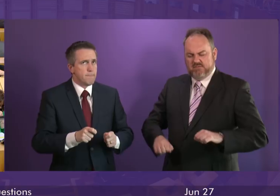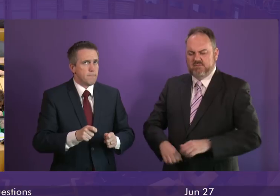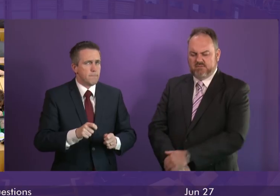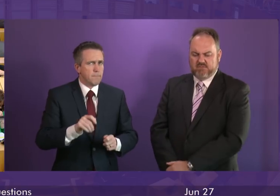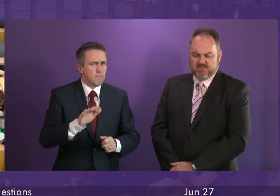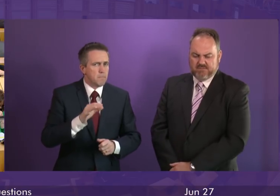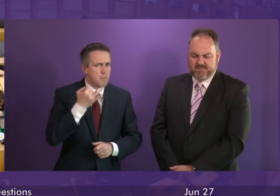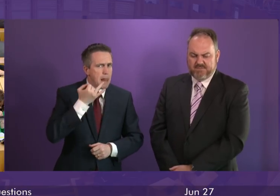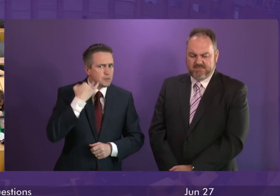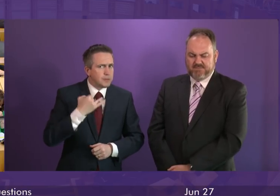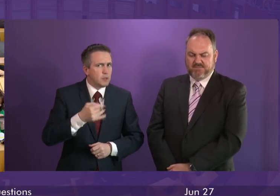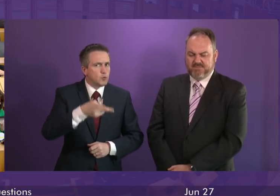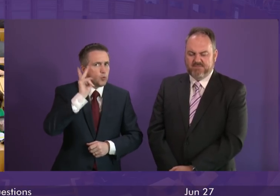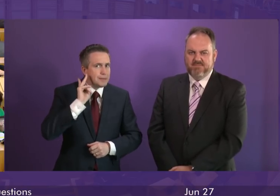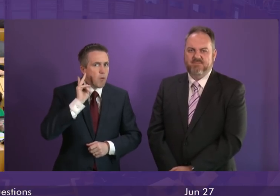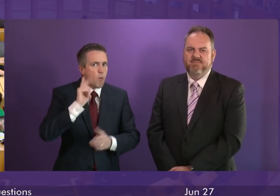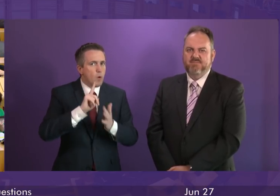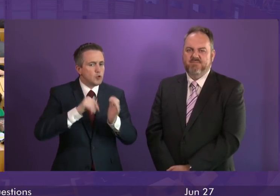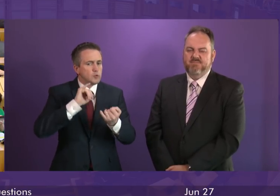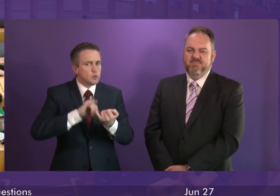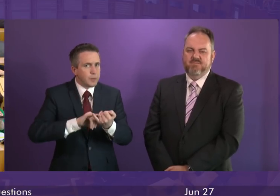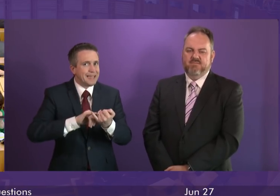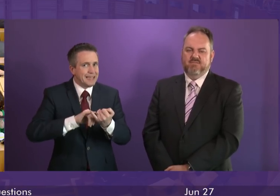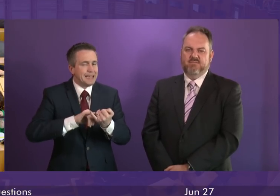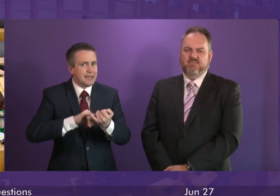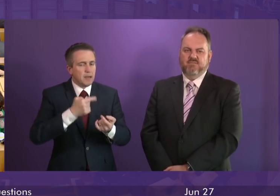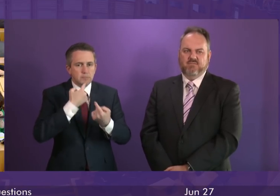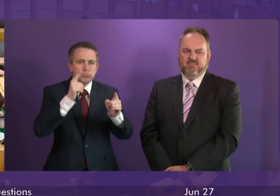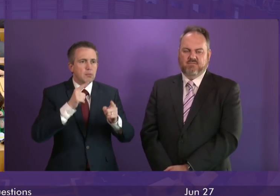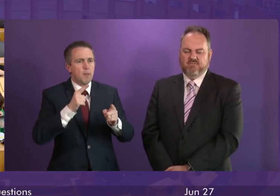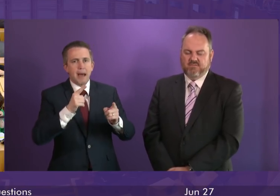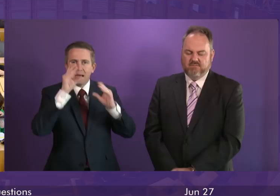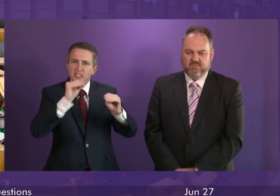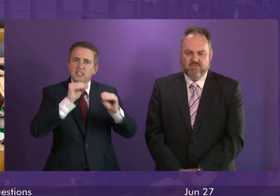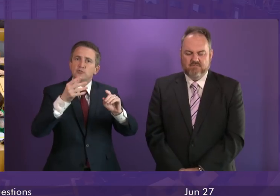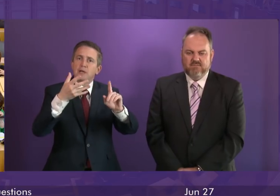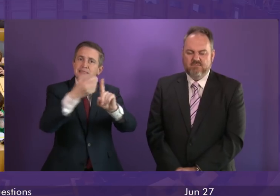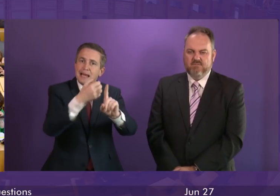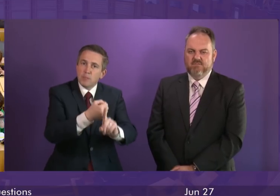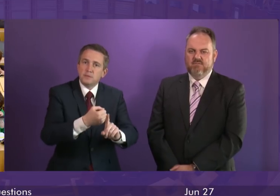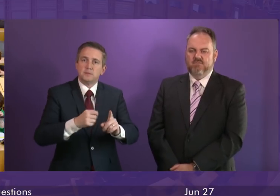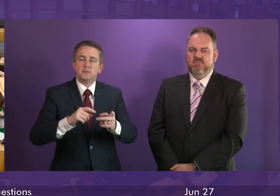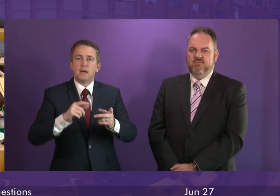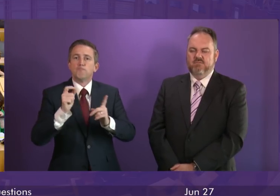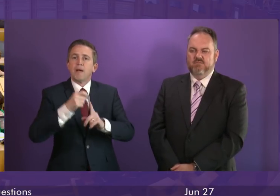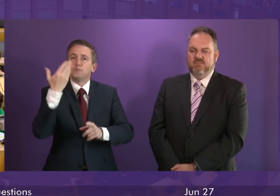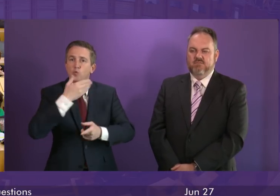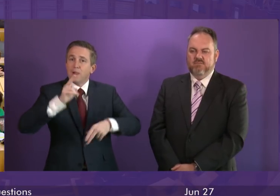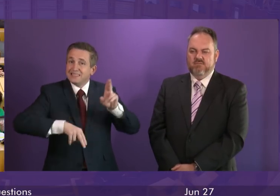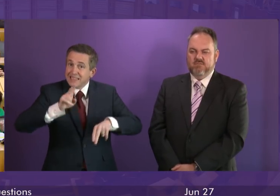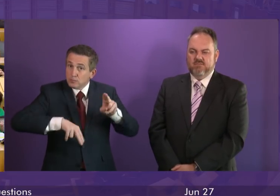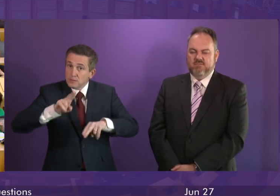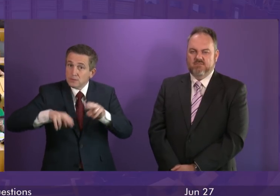week or the week before, he made a statement on attainment and assessment in primary schools.